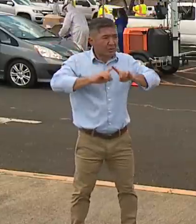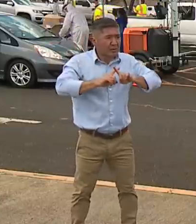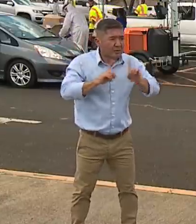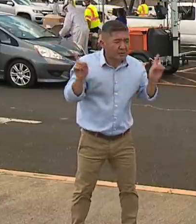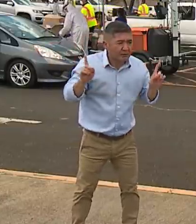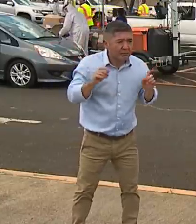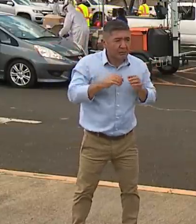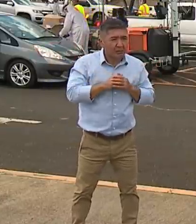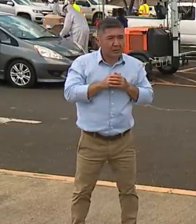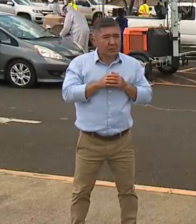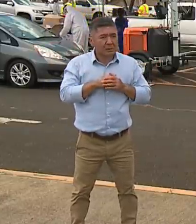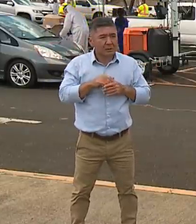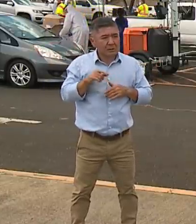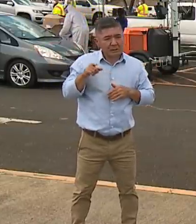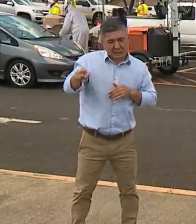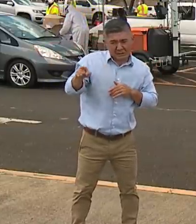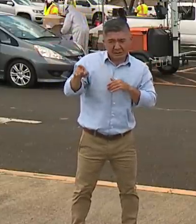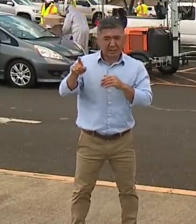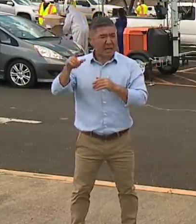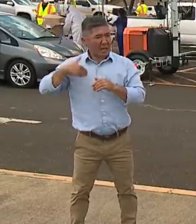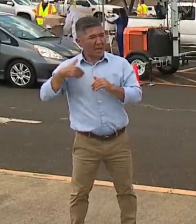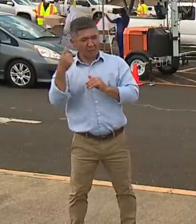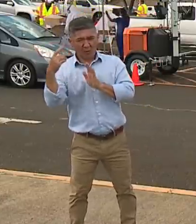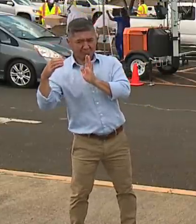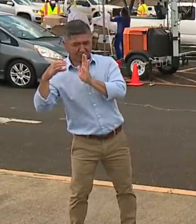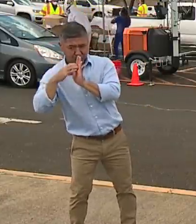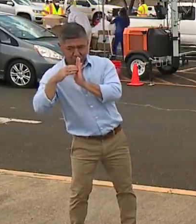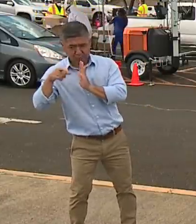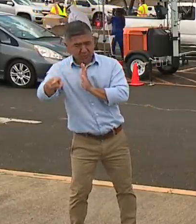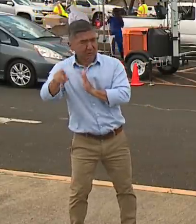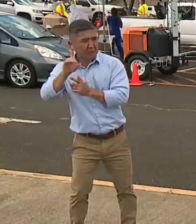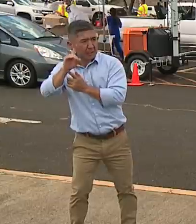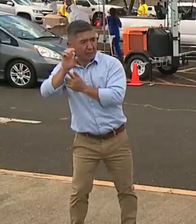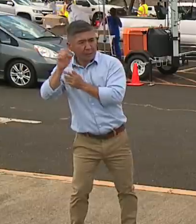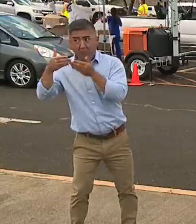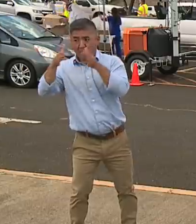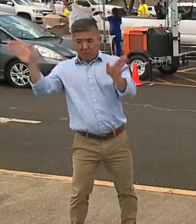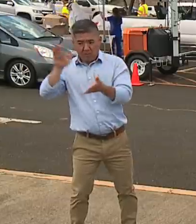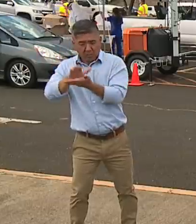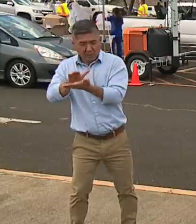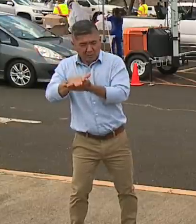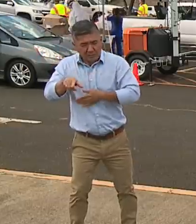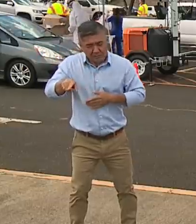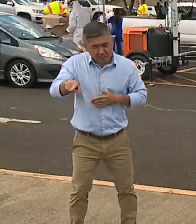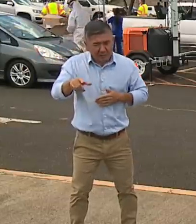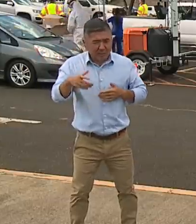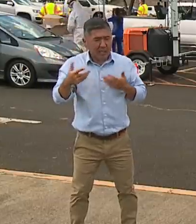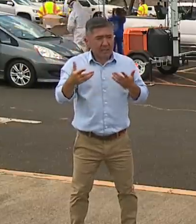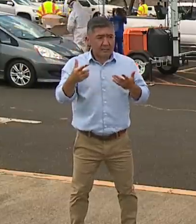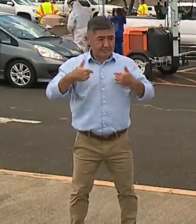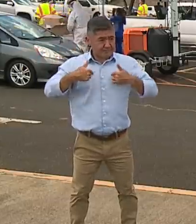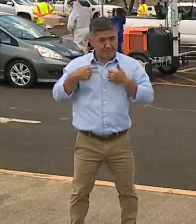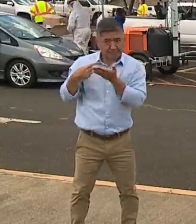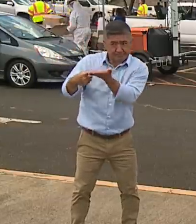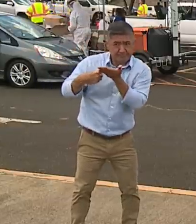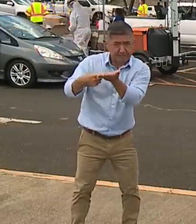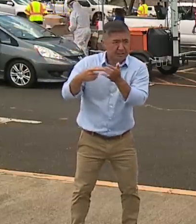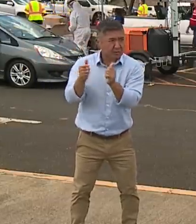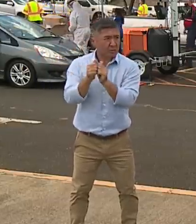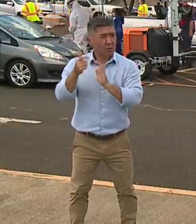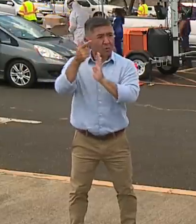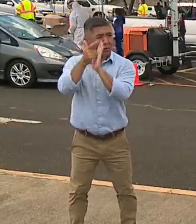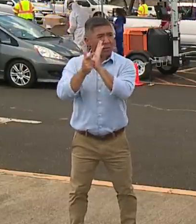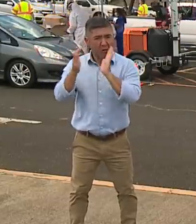carve out for the public schools. So I'll go back and read it again. But the way I read it and the way talking to our lawyers, they said there is a distinction.